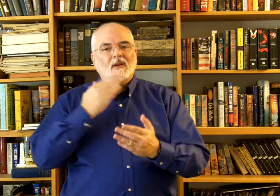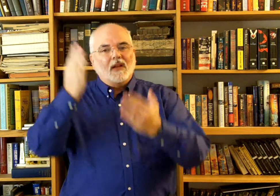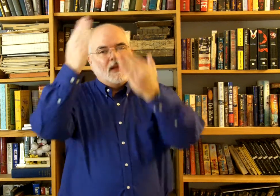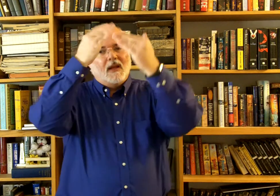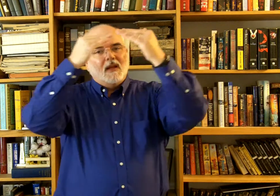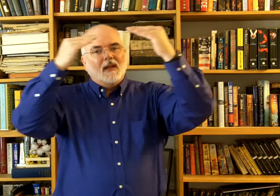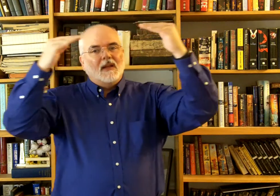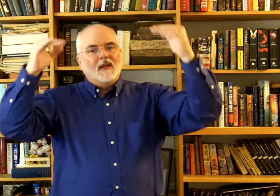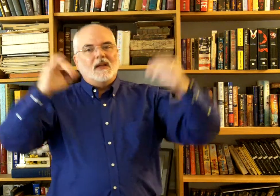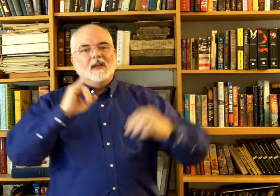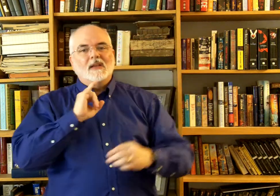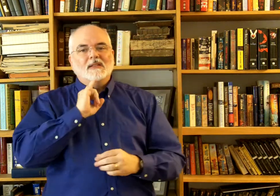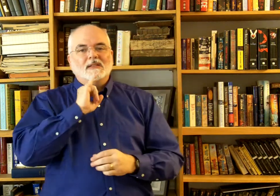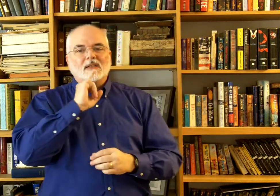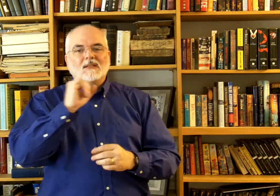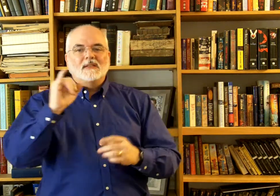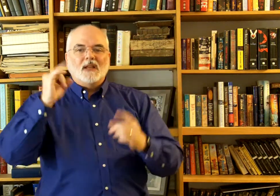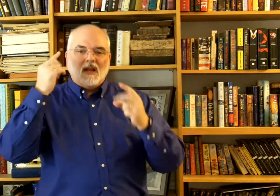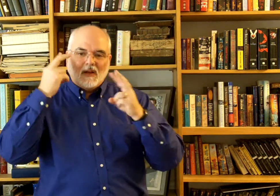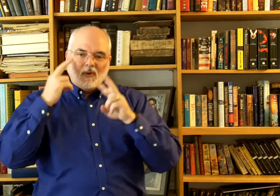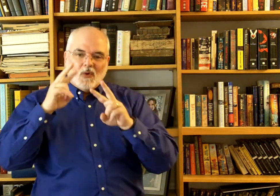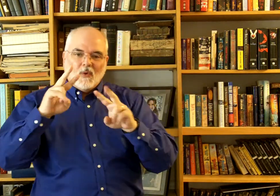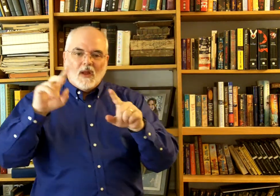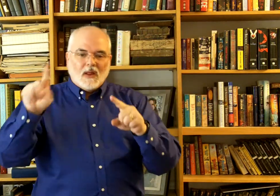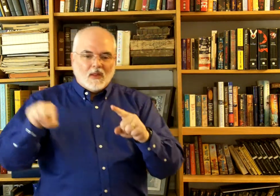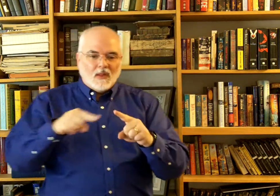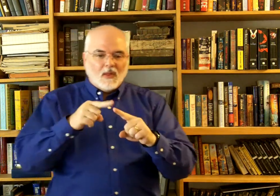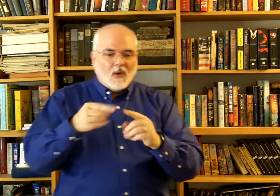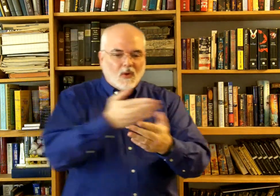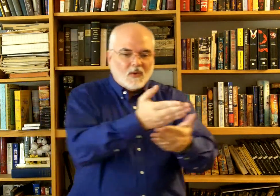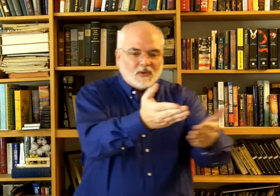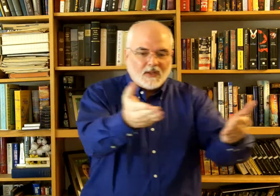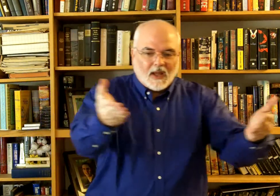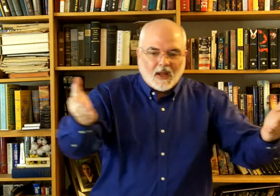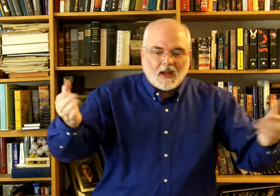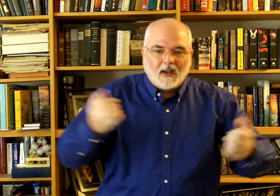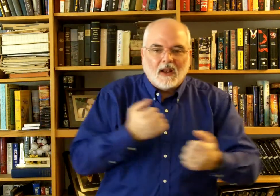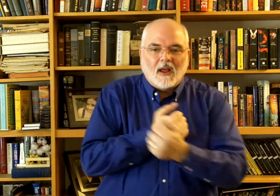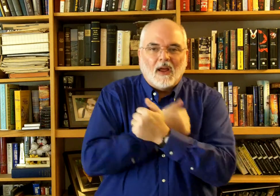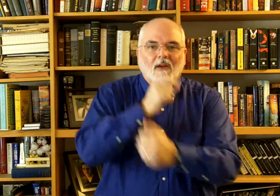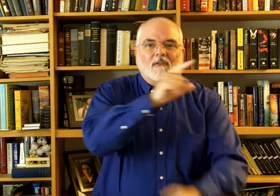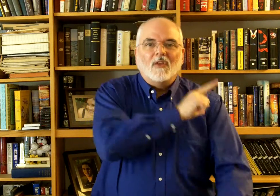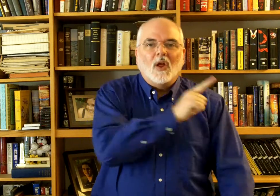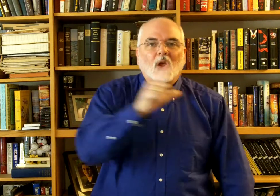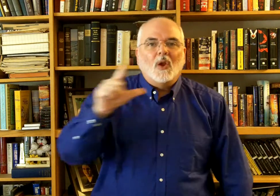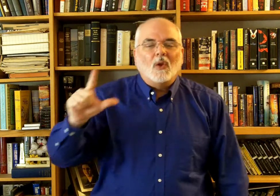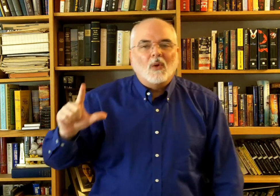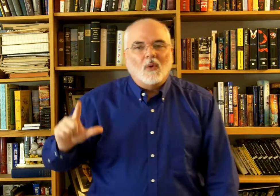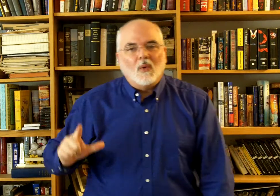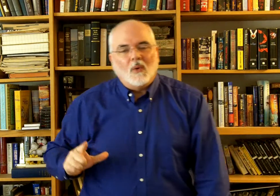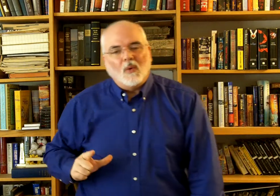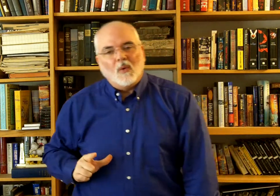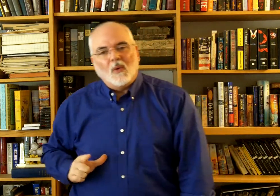is the sight when those that love the Lord